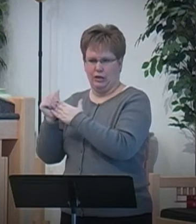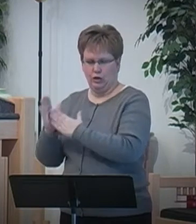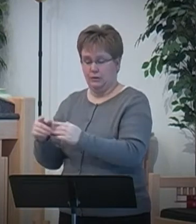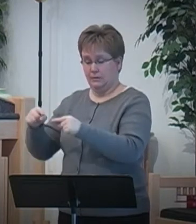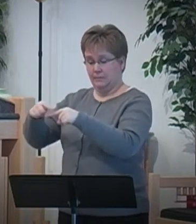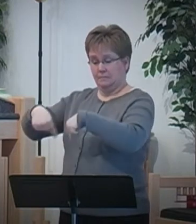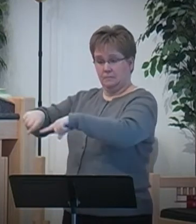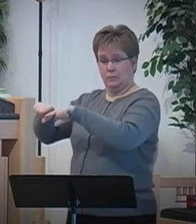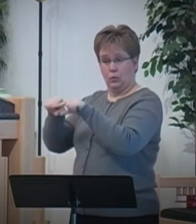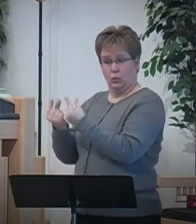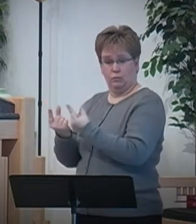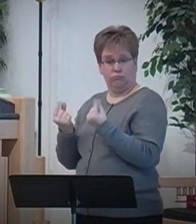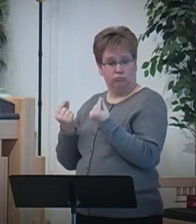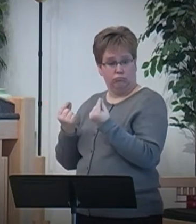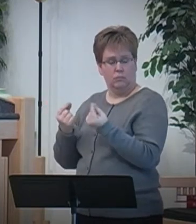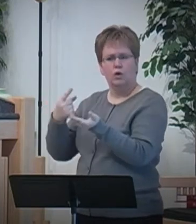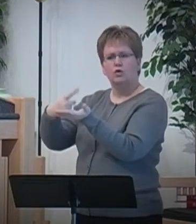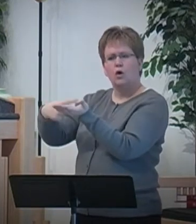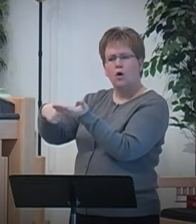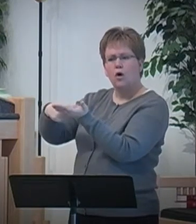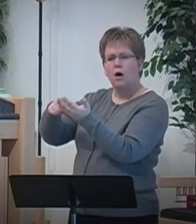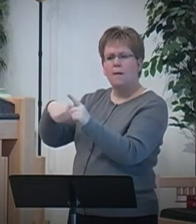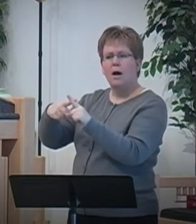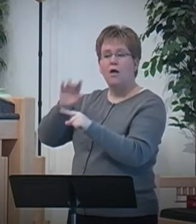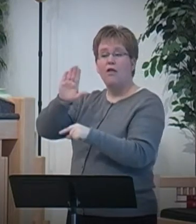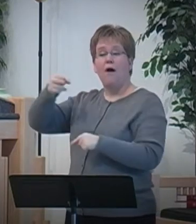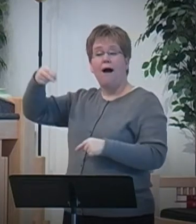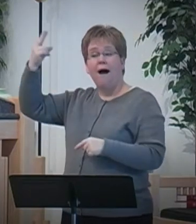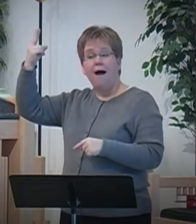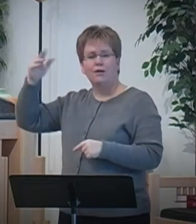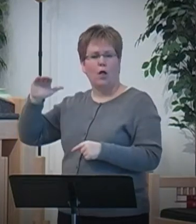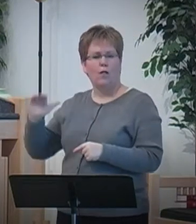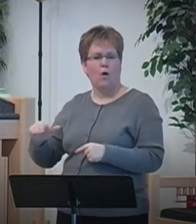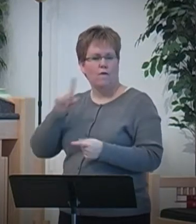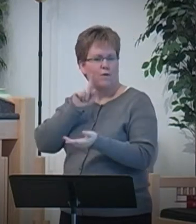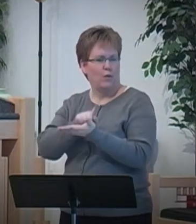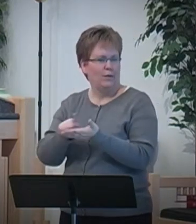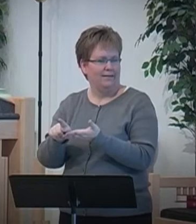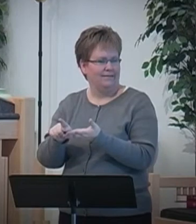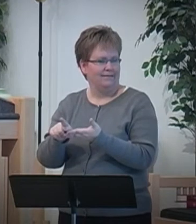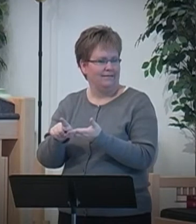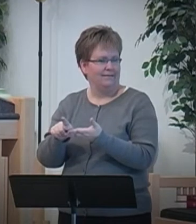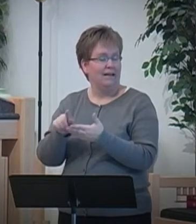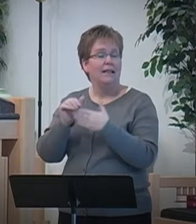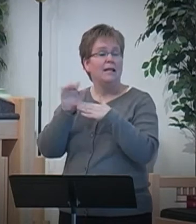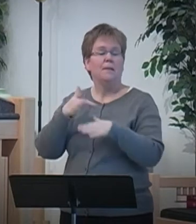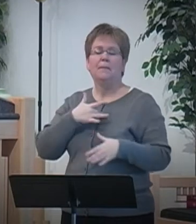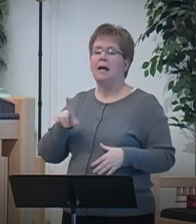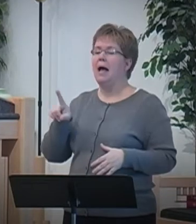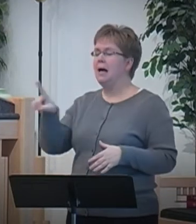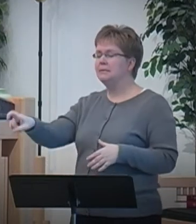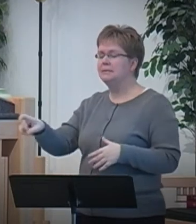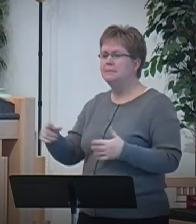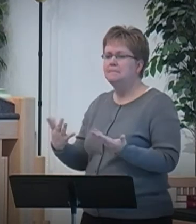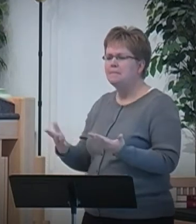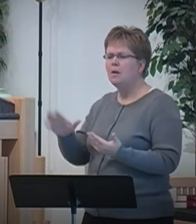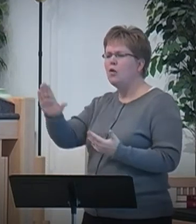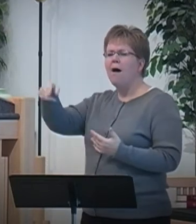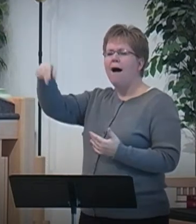those small groups talking about highs and lows of their week. The small group leader will often ask the confirmation students, what was your high of the